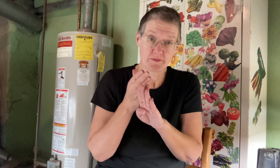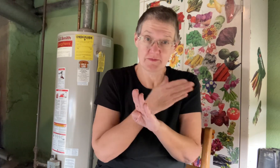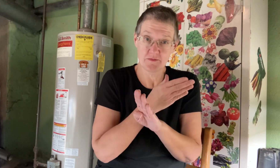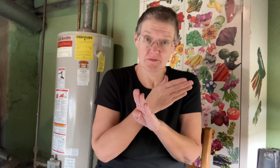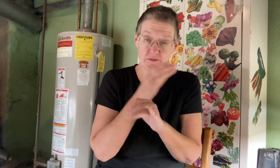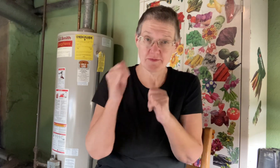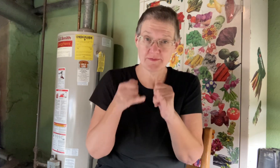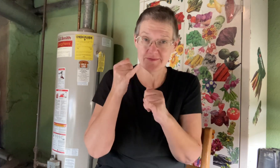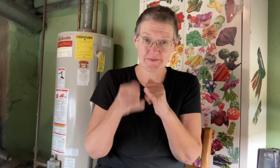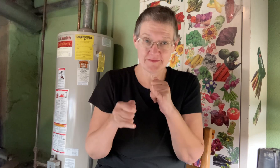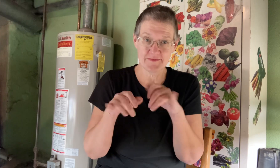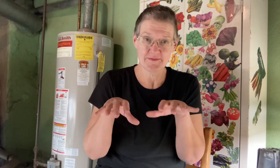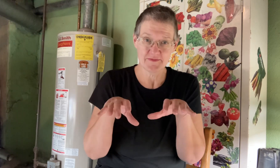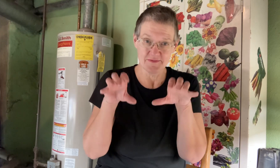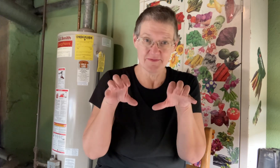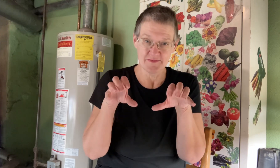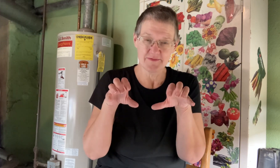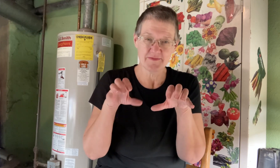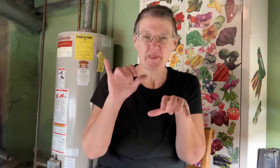10 weeks before your last freeze